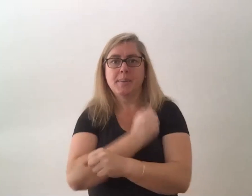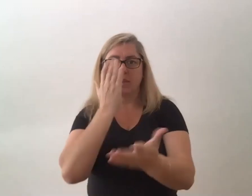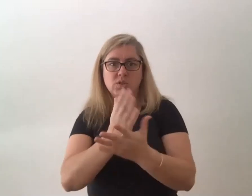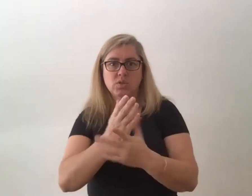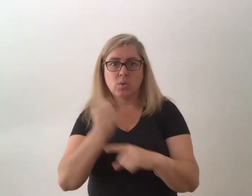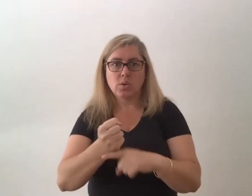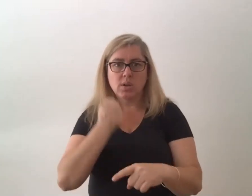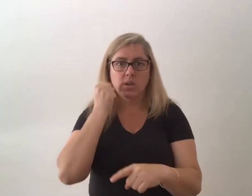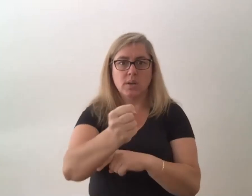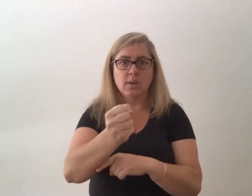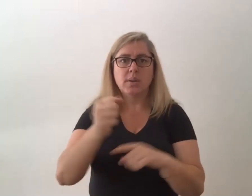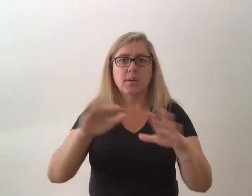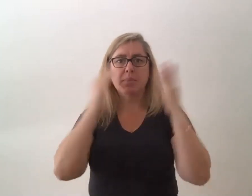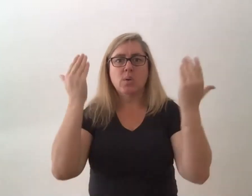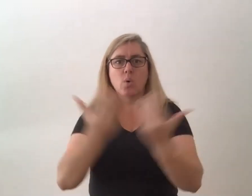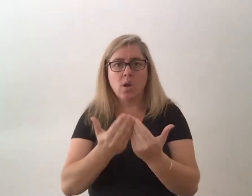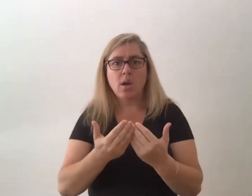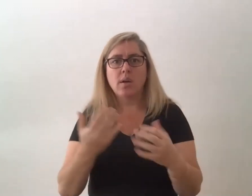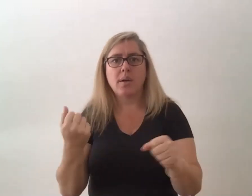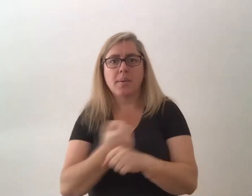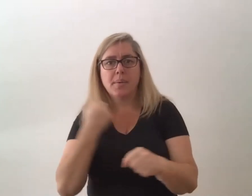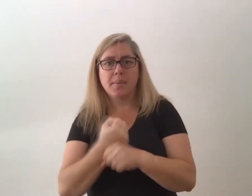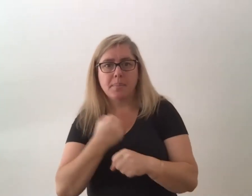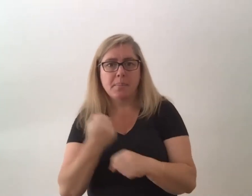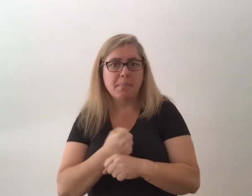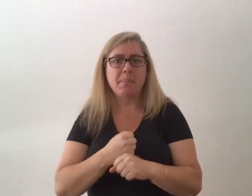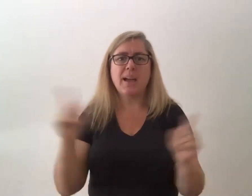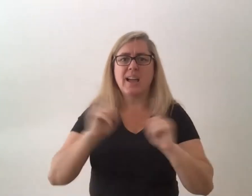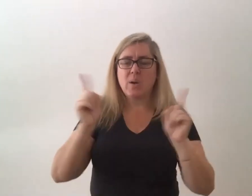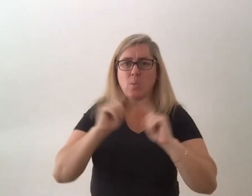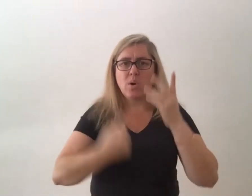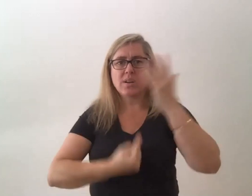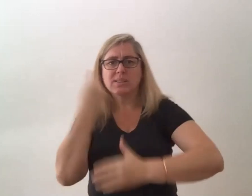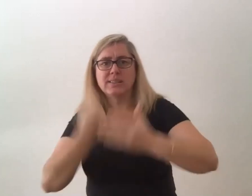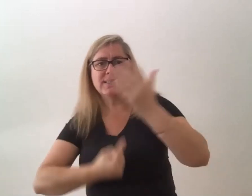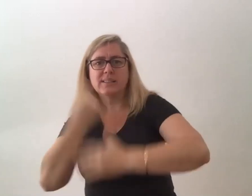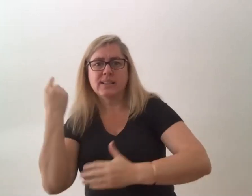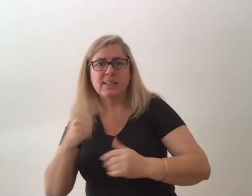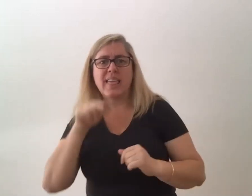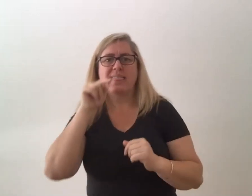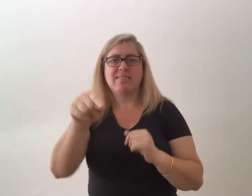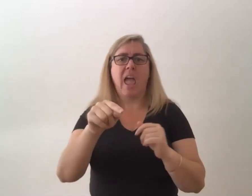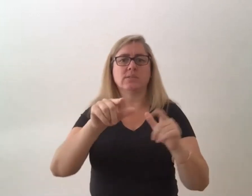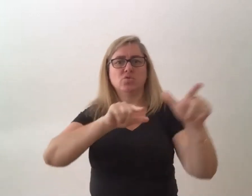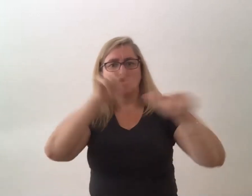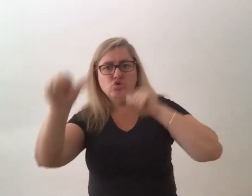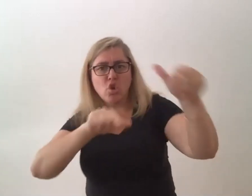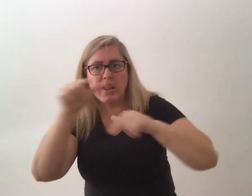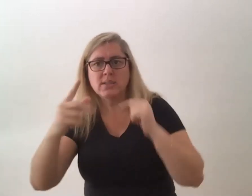world and have to deal with all of the stuff that might come at us on that journey so people are kind of like yeah i